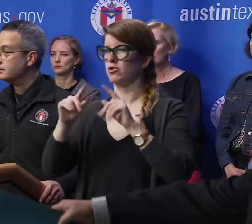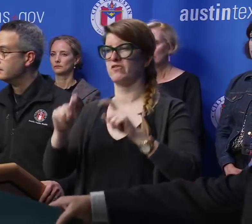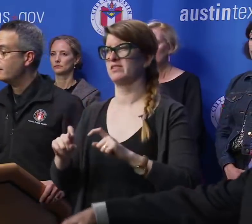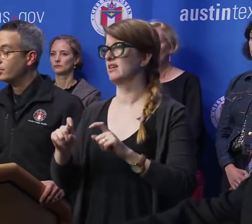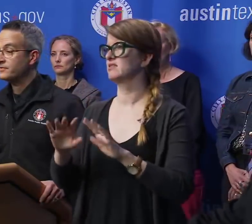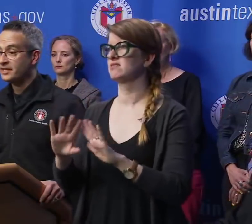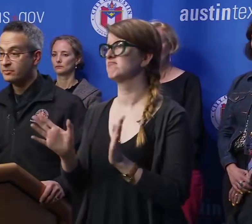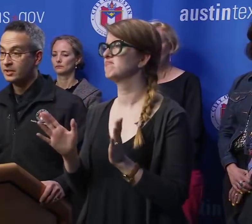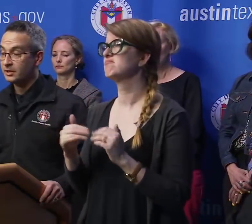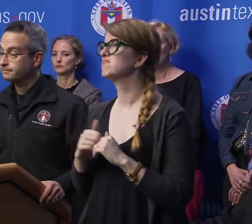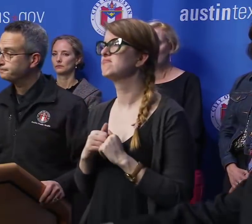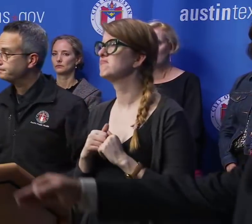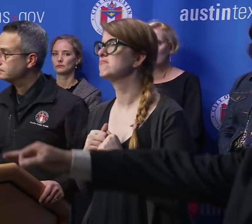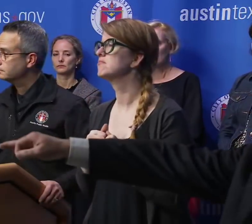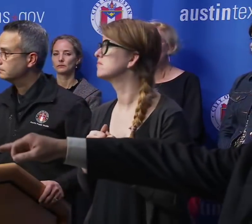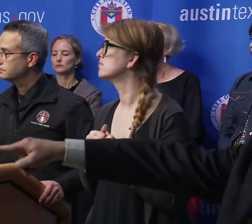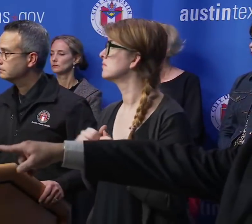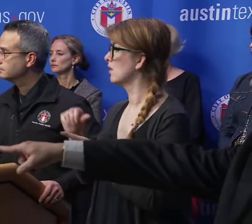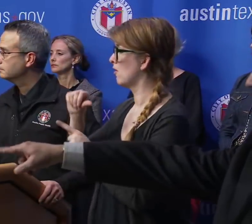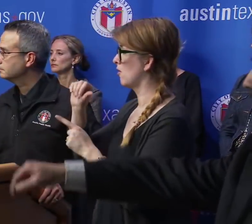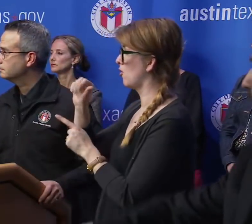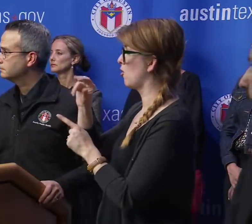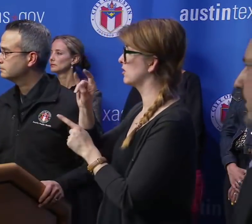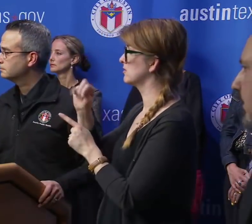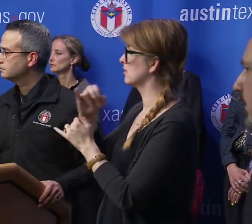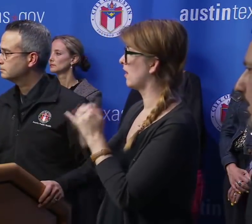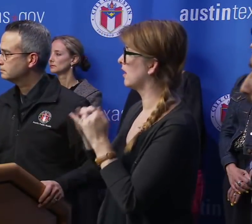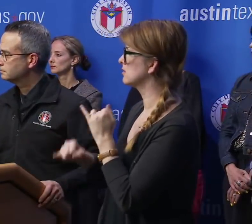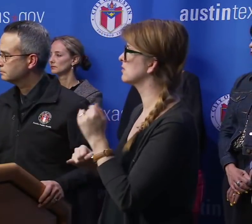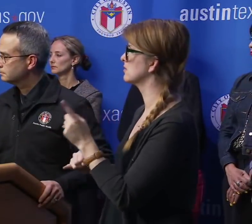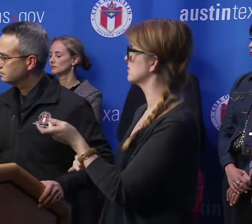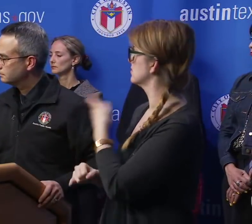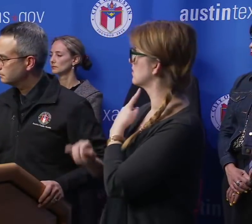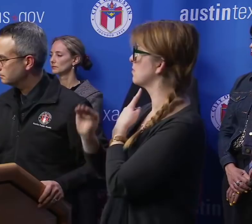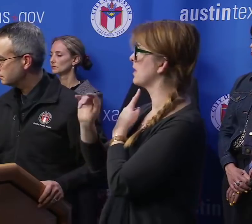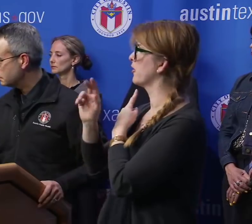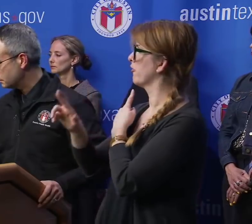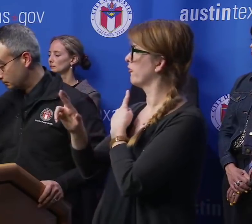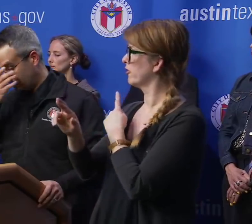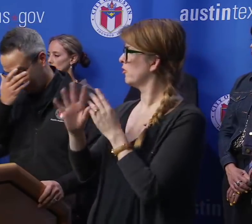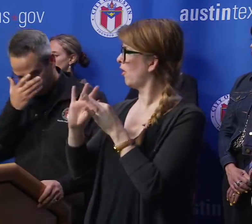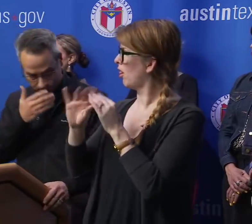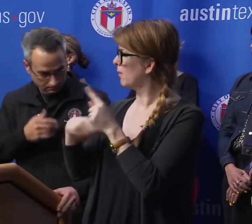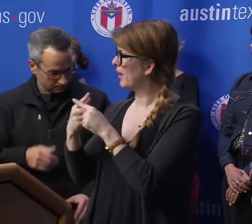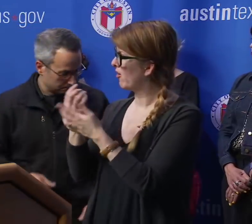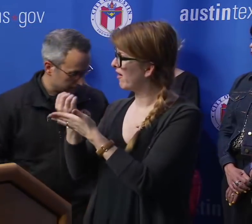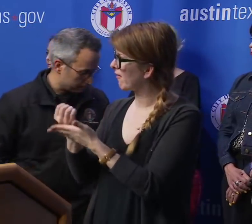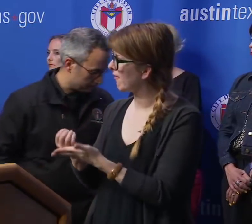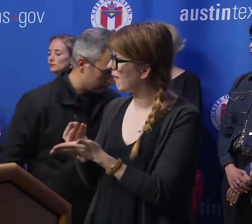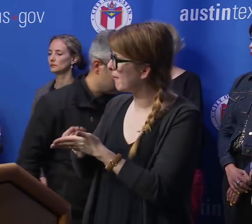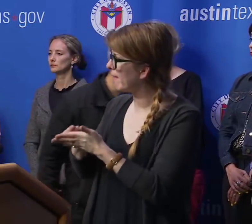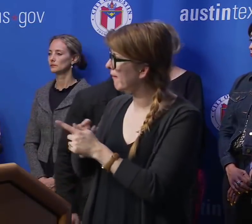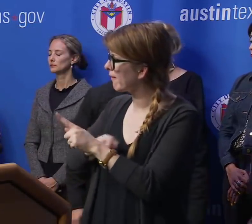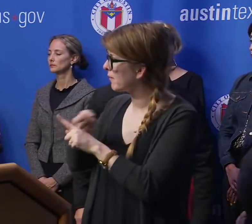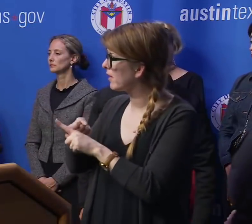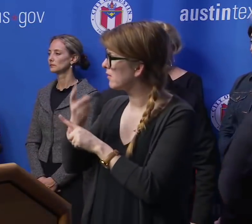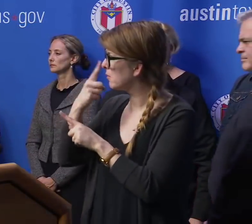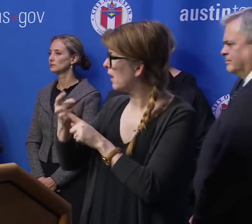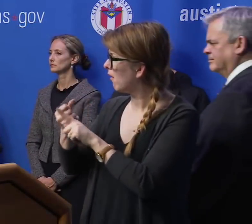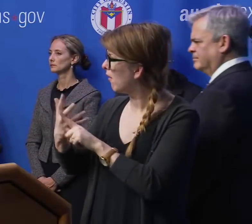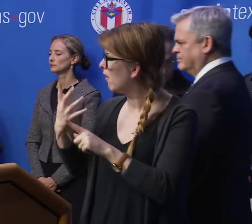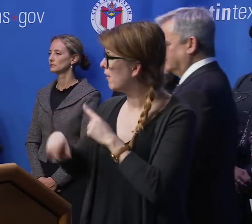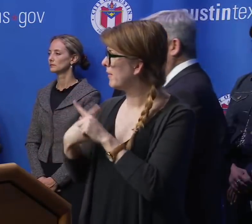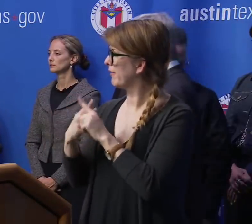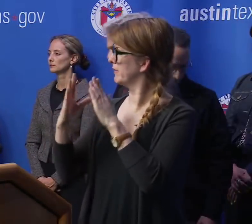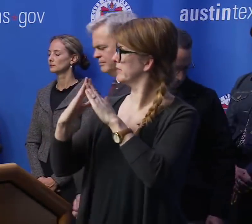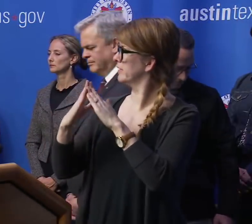pending. Okay, Austin, last question. Mayor, you talked a little bit about the economic impact. Can you talk generally about things the